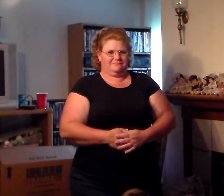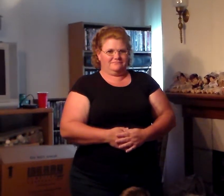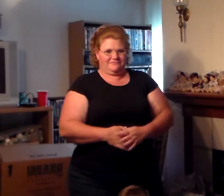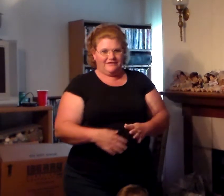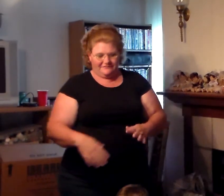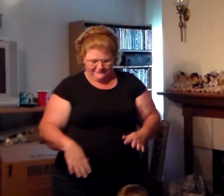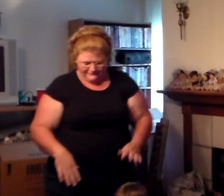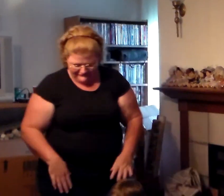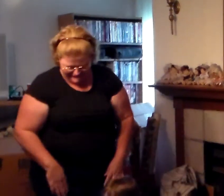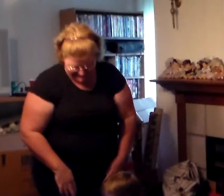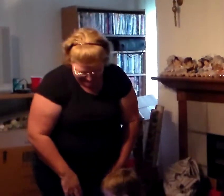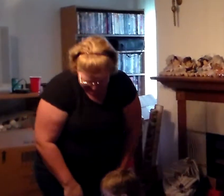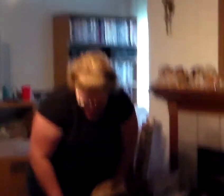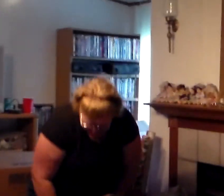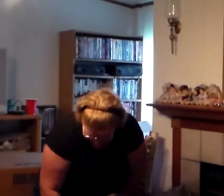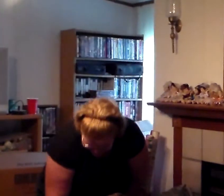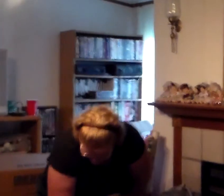I can only imagine I can only imagine